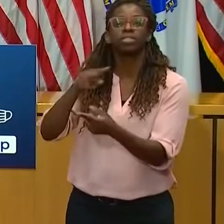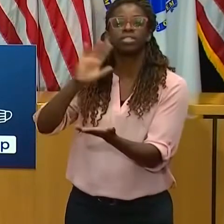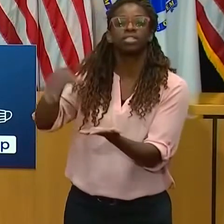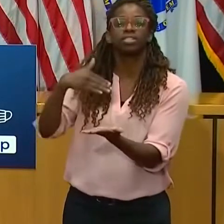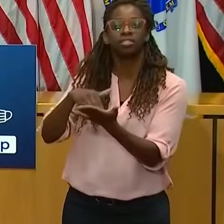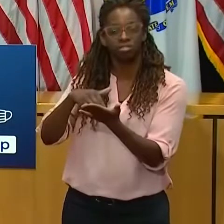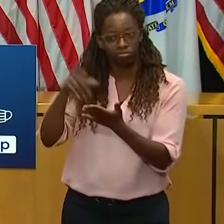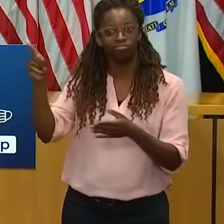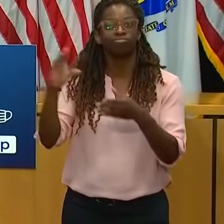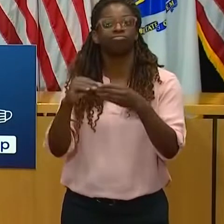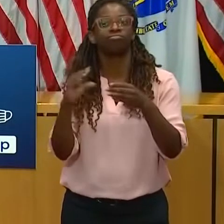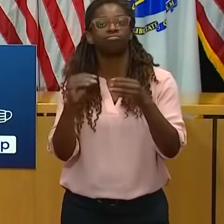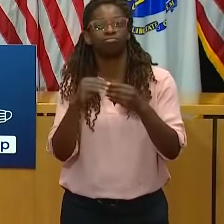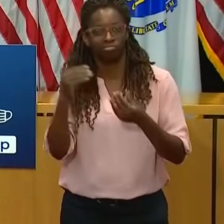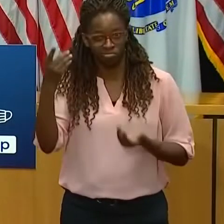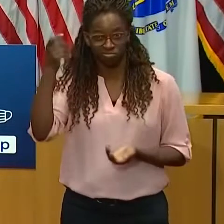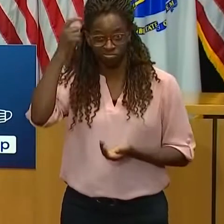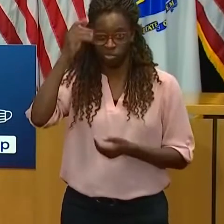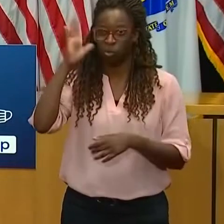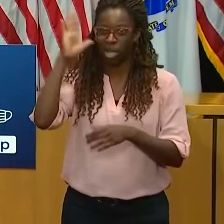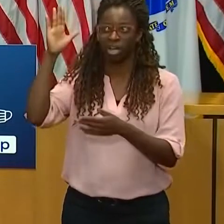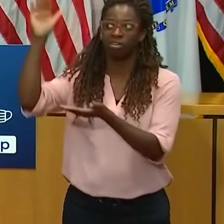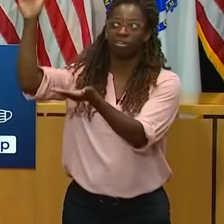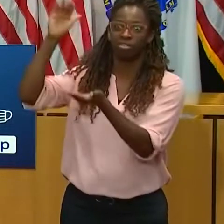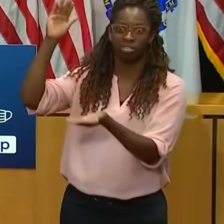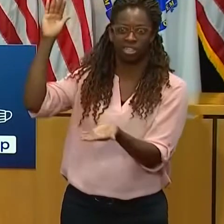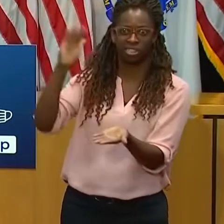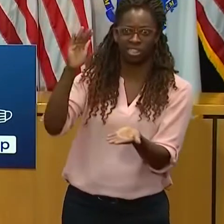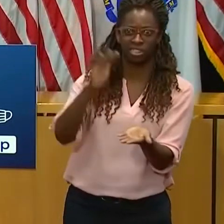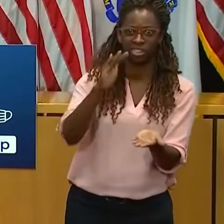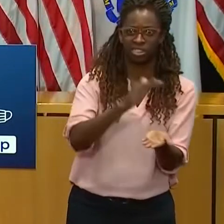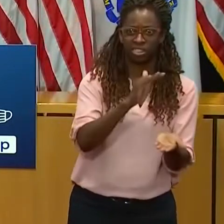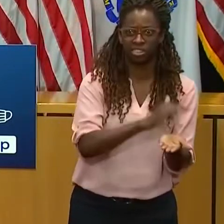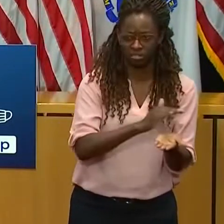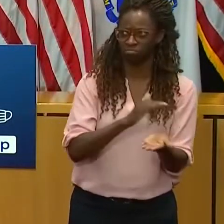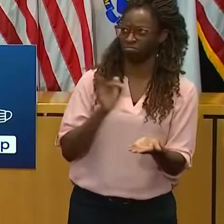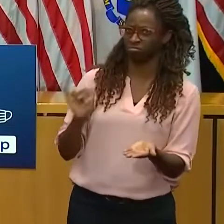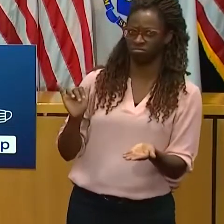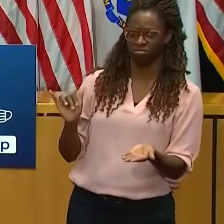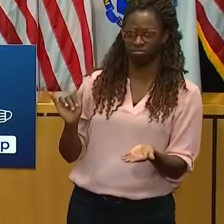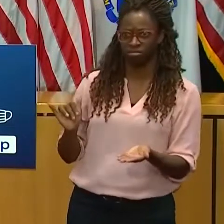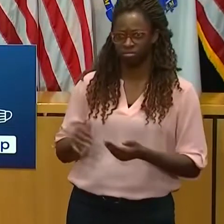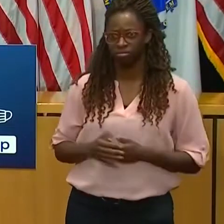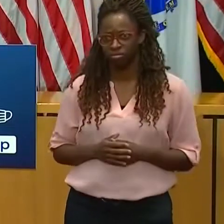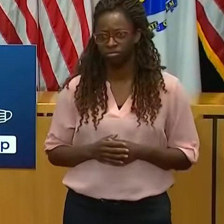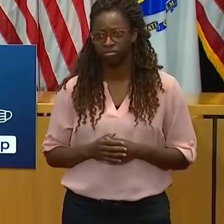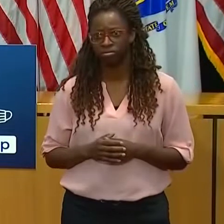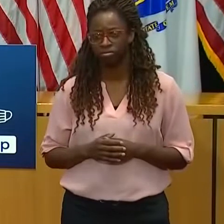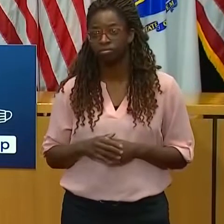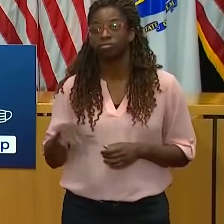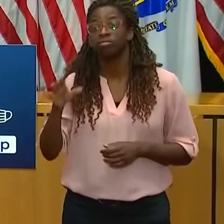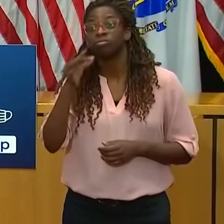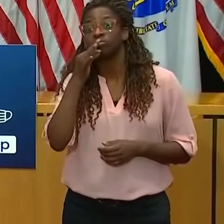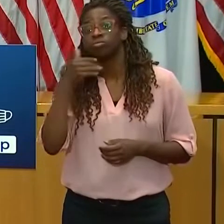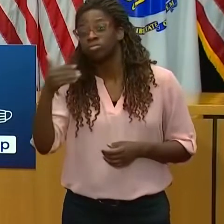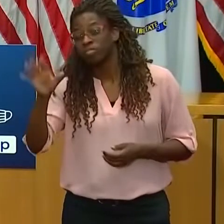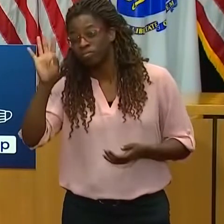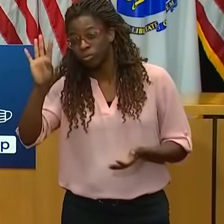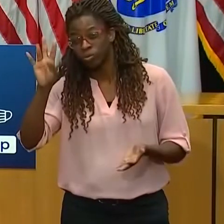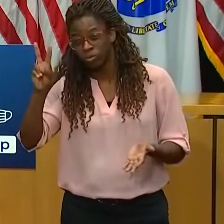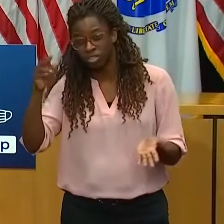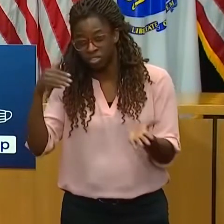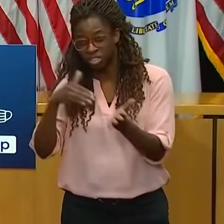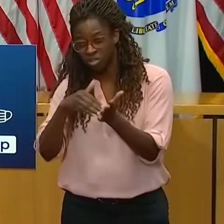from Pfizer in Massachusetts, we will expect to receive 42,900 doses instead of the just over